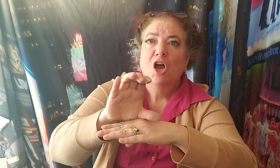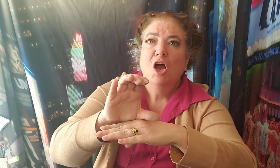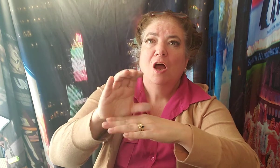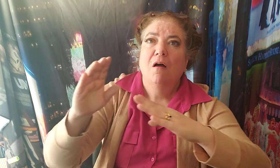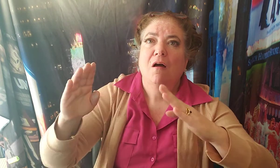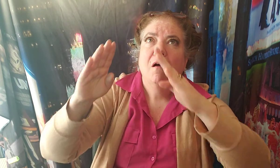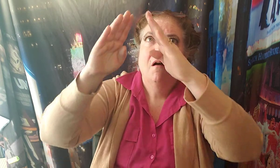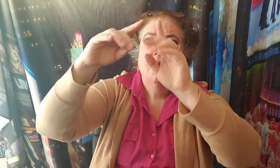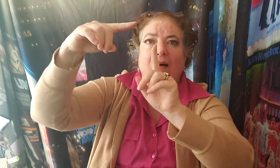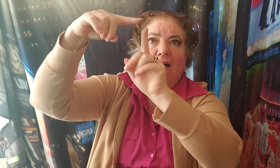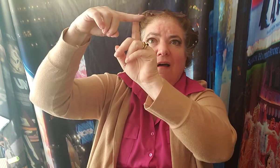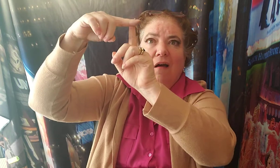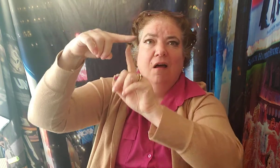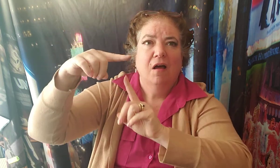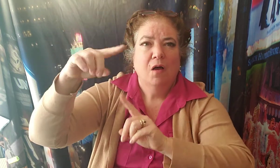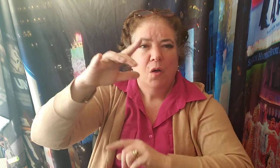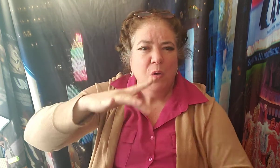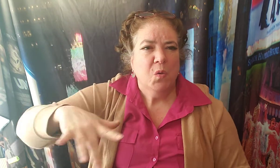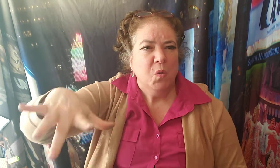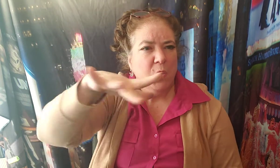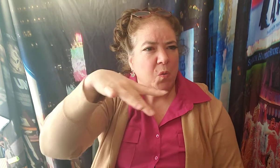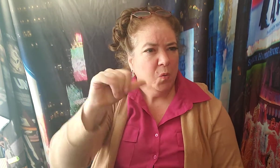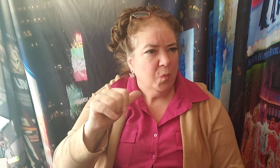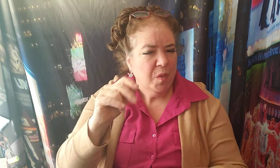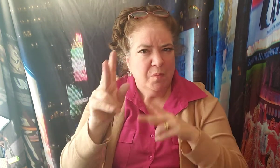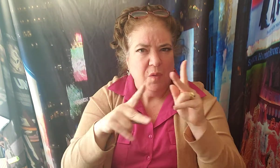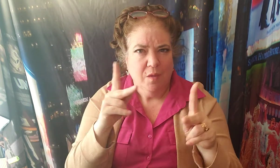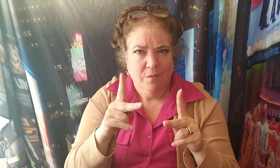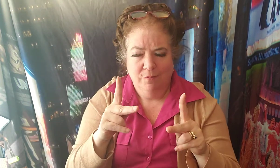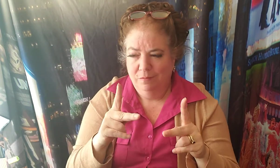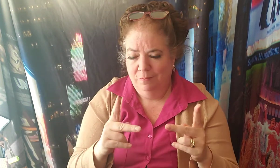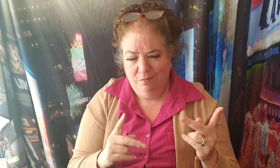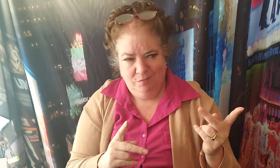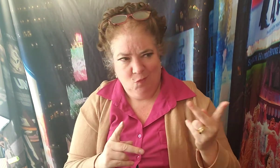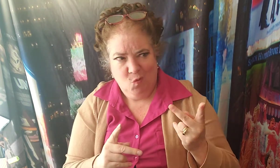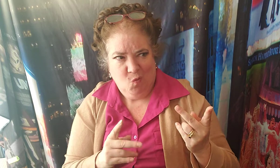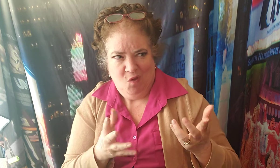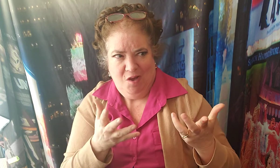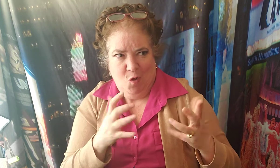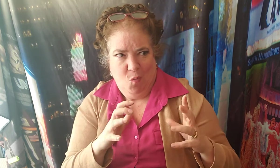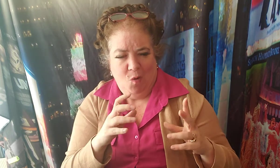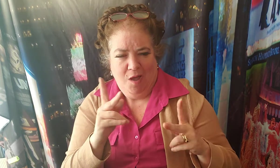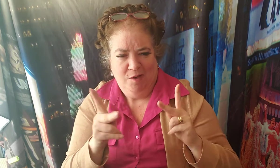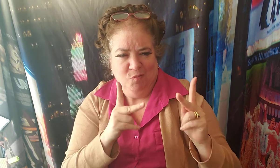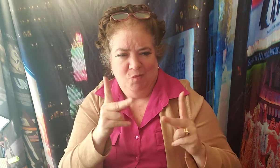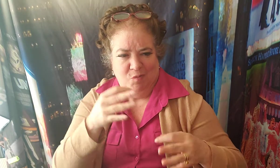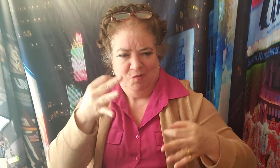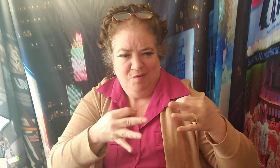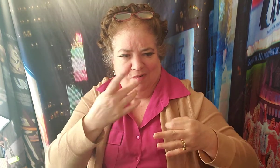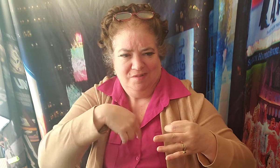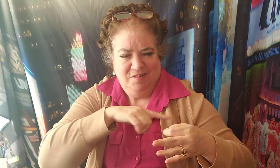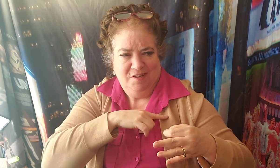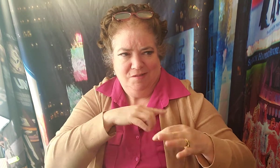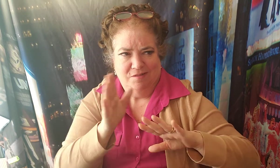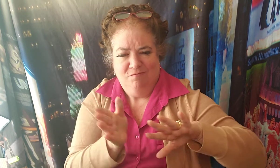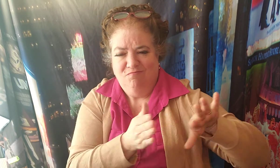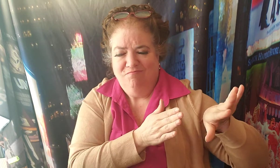sign of people Who wants people When the